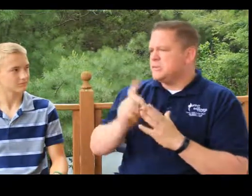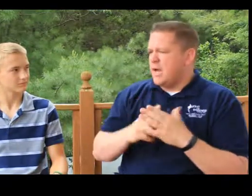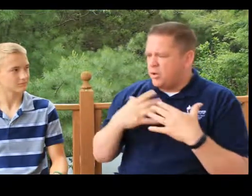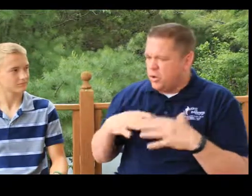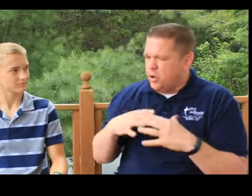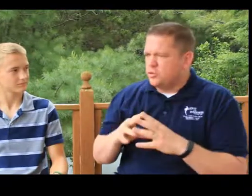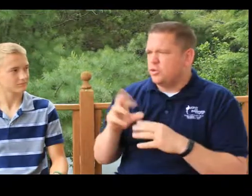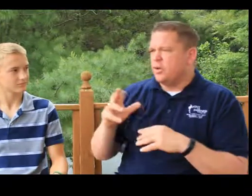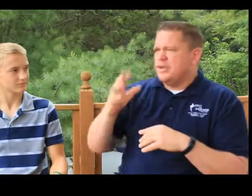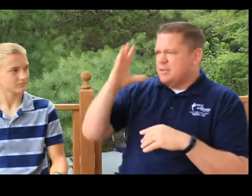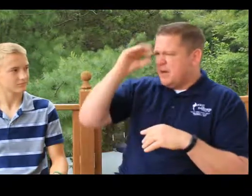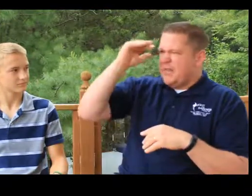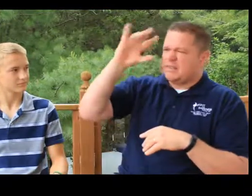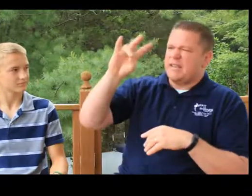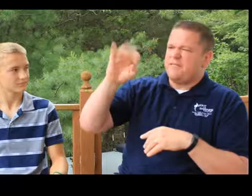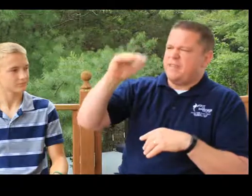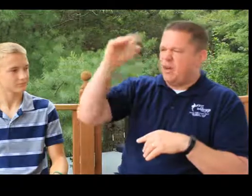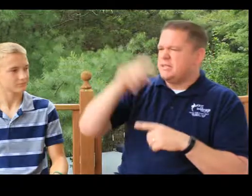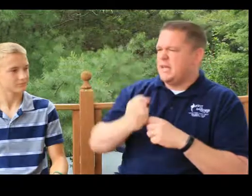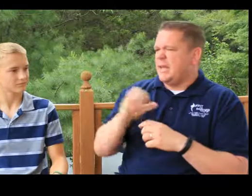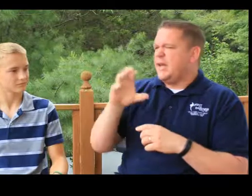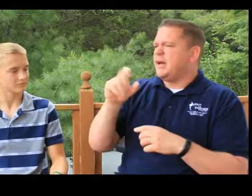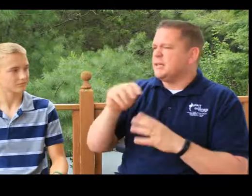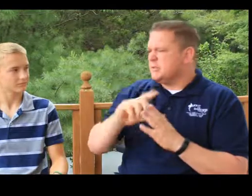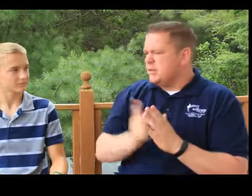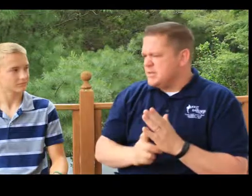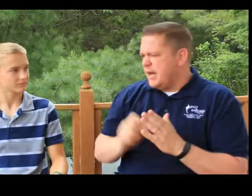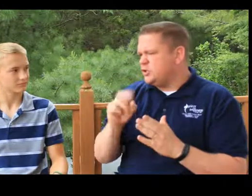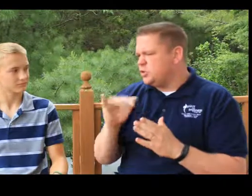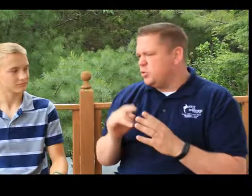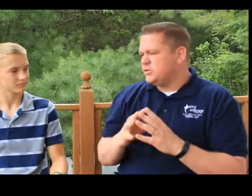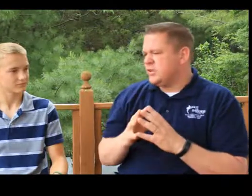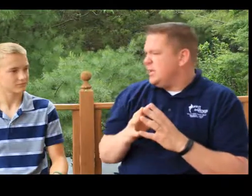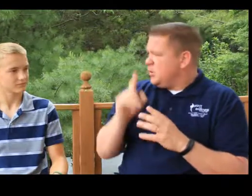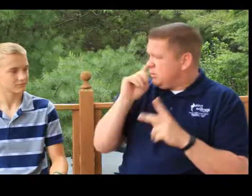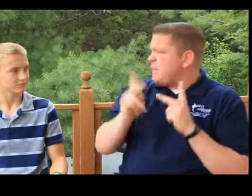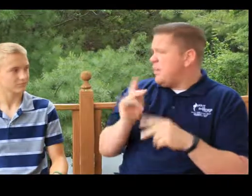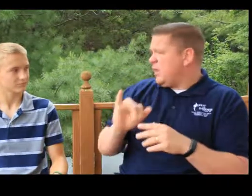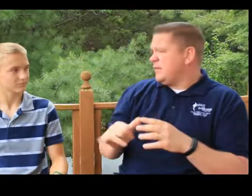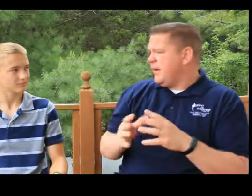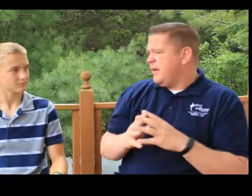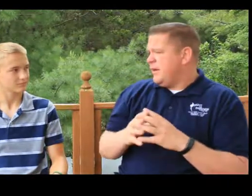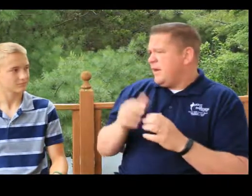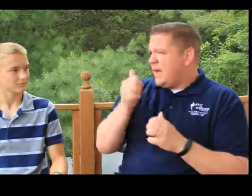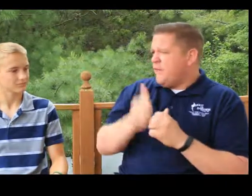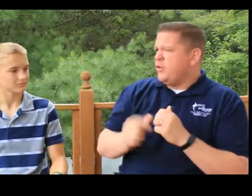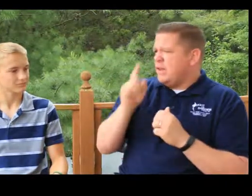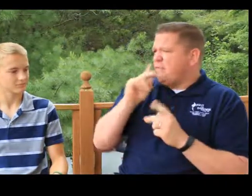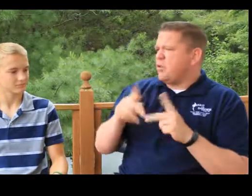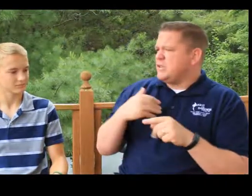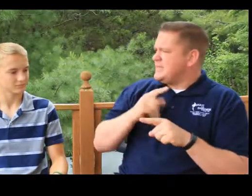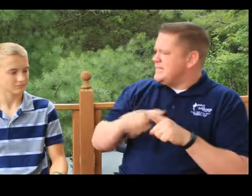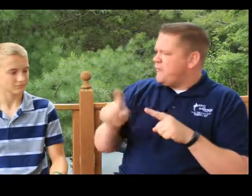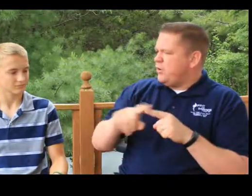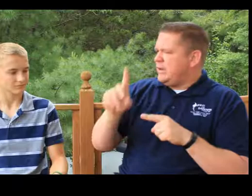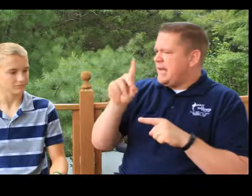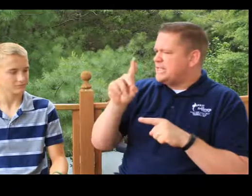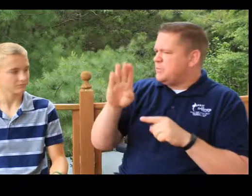-designed clothes or some guy that's seven feet tall has to get custom-designed suits. Deaf people are like that. Every deaf person has different decibel